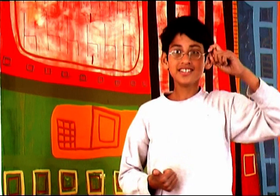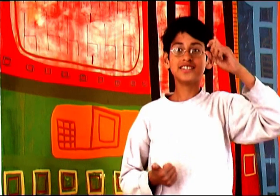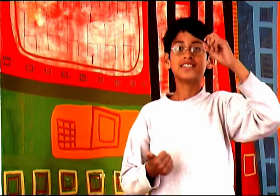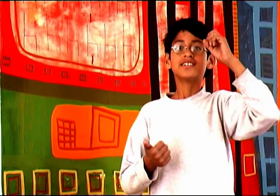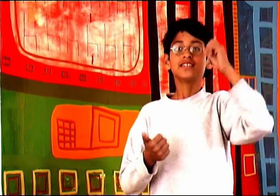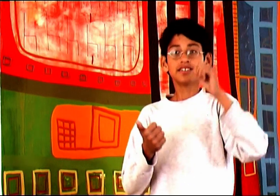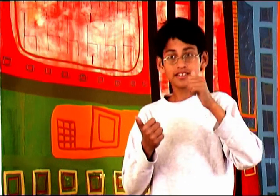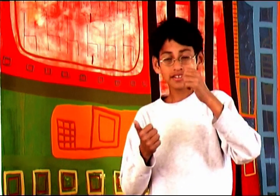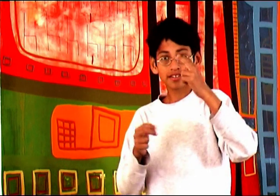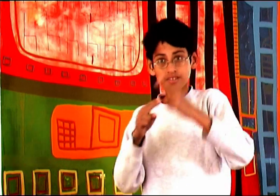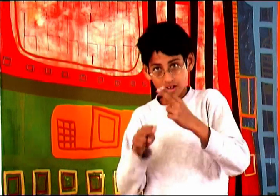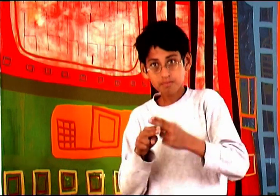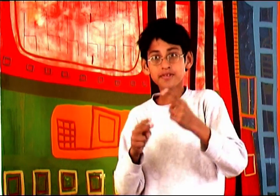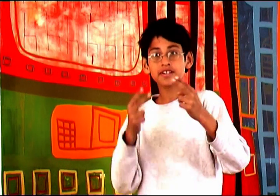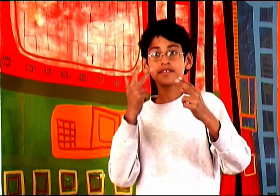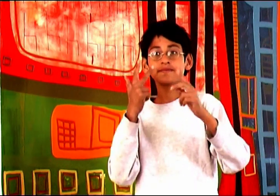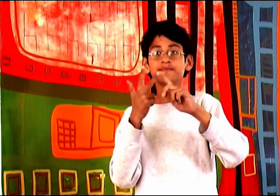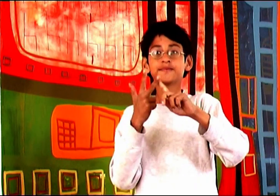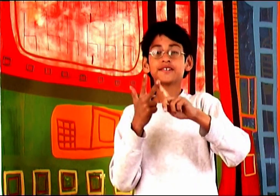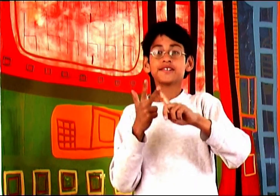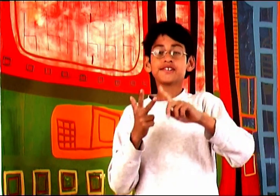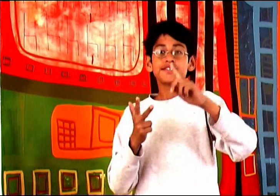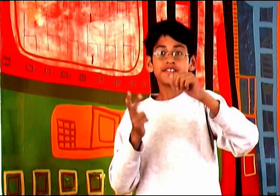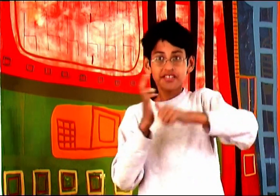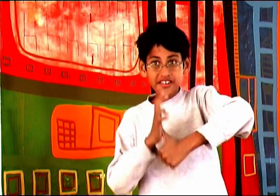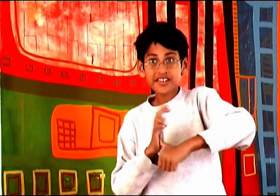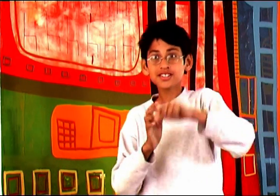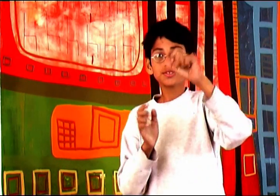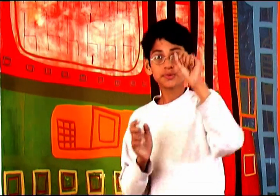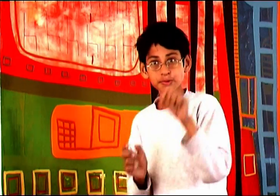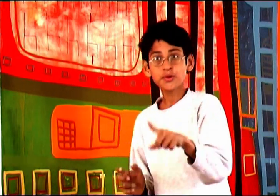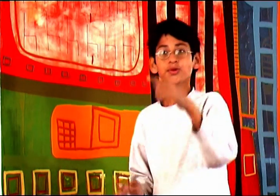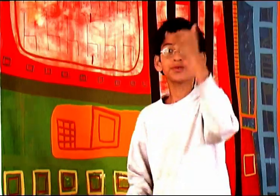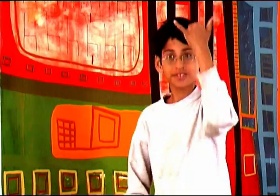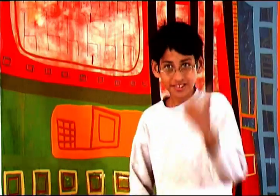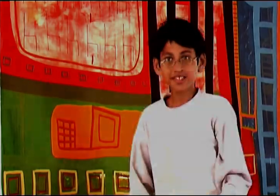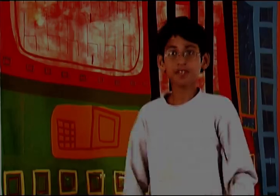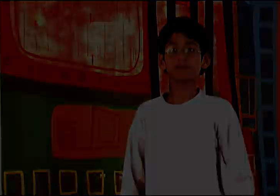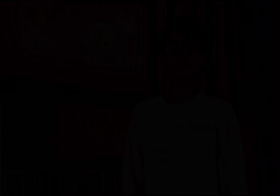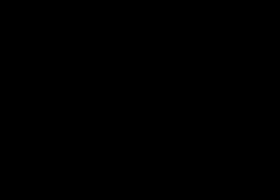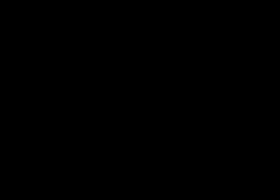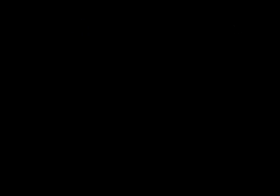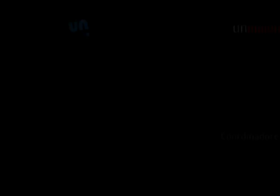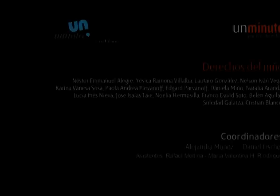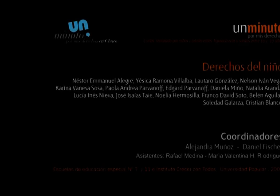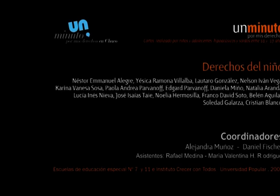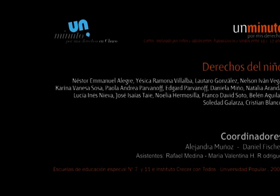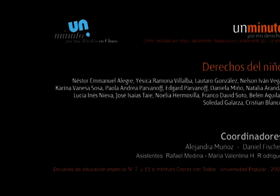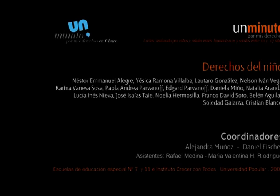Do you know the game croquet? That adventure we might play, very gay, hip